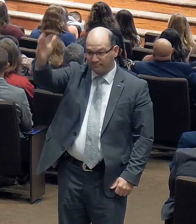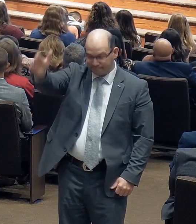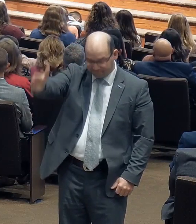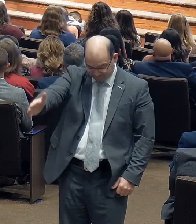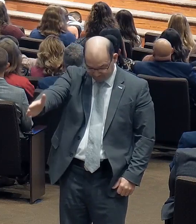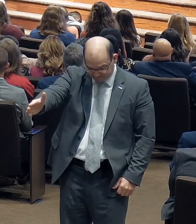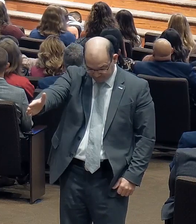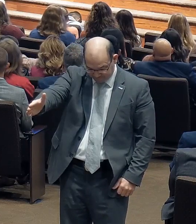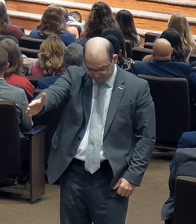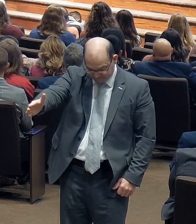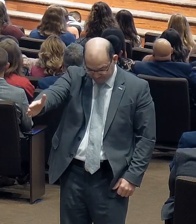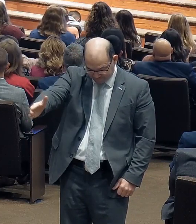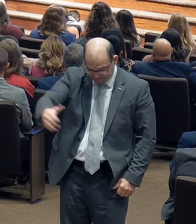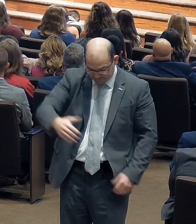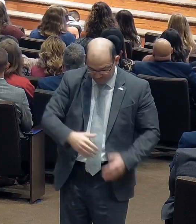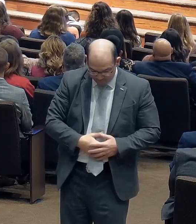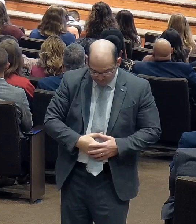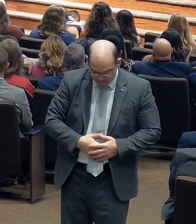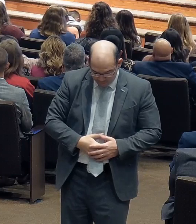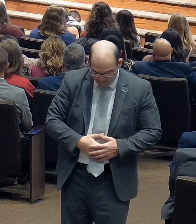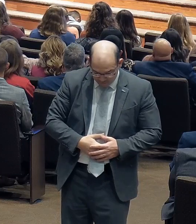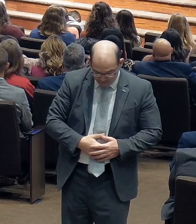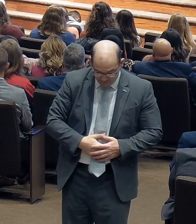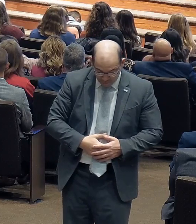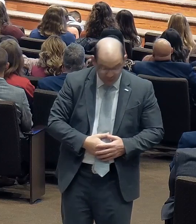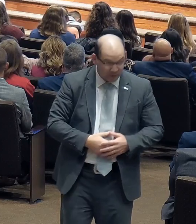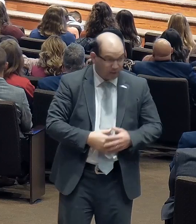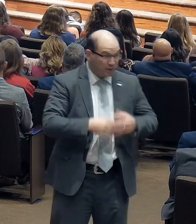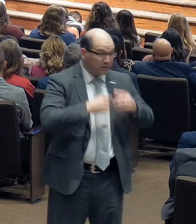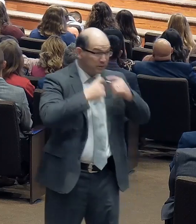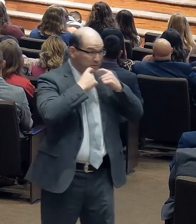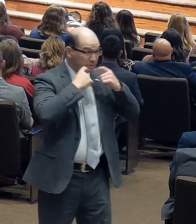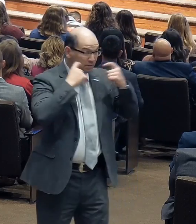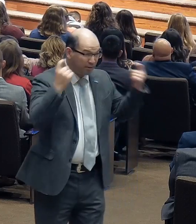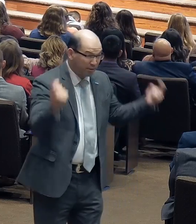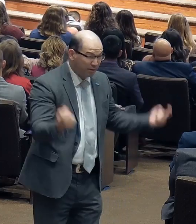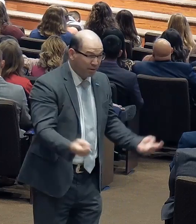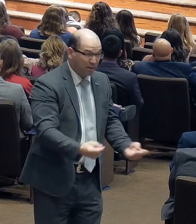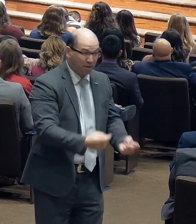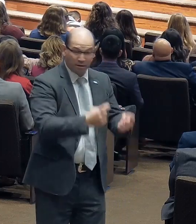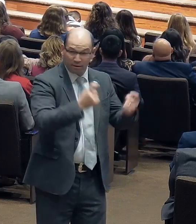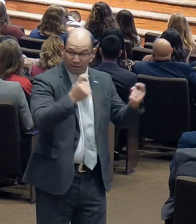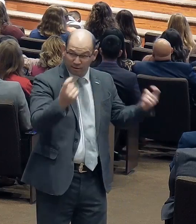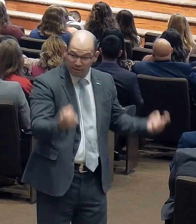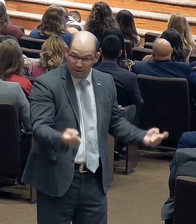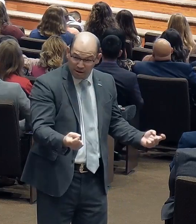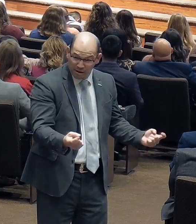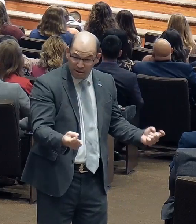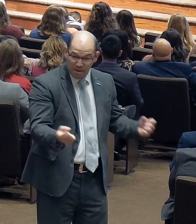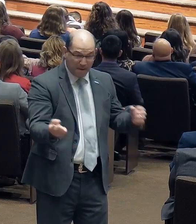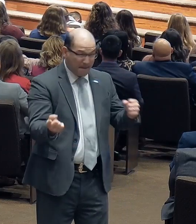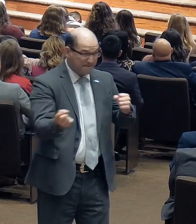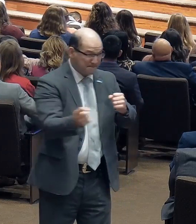is the curse through which I stumbled and fell.